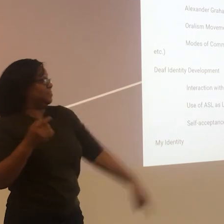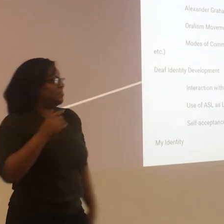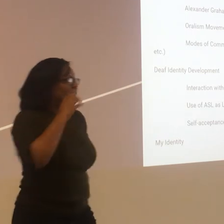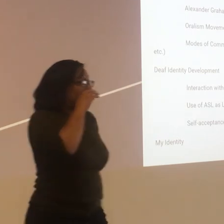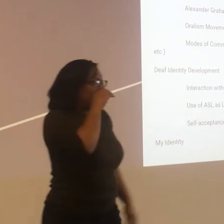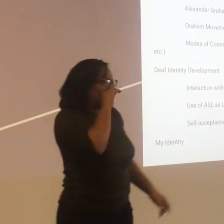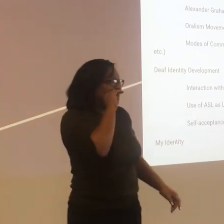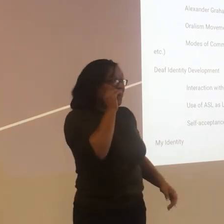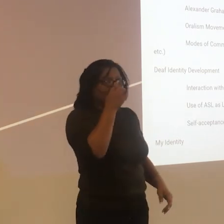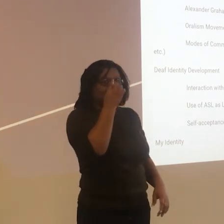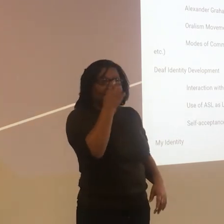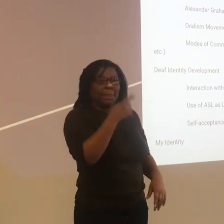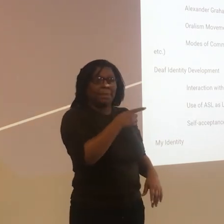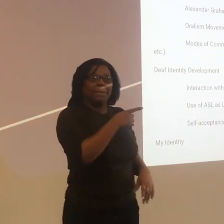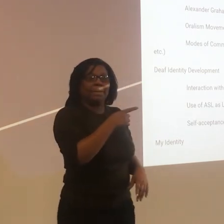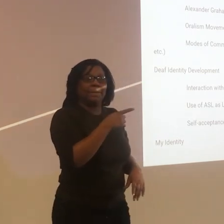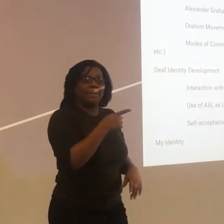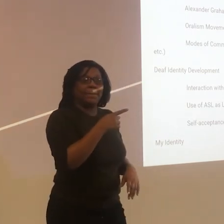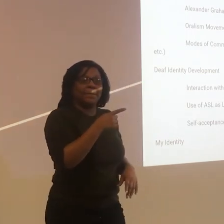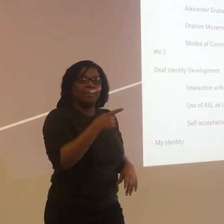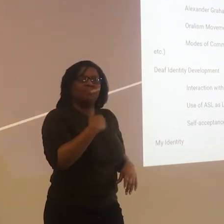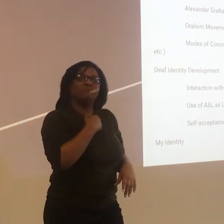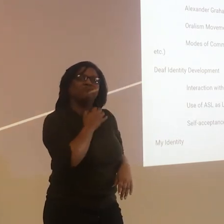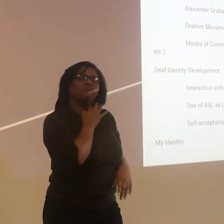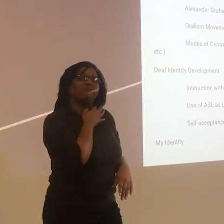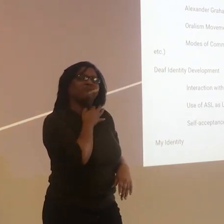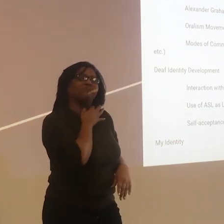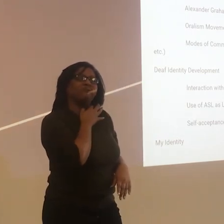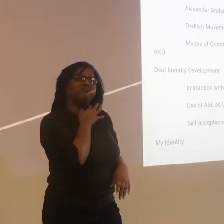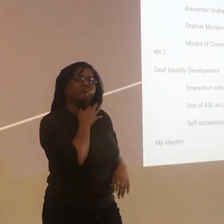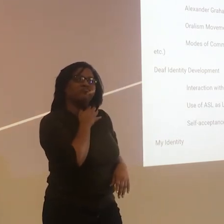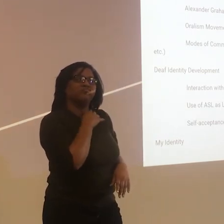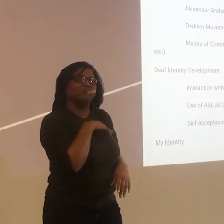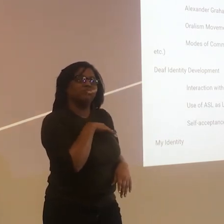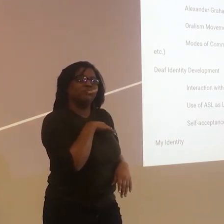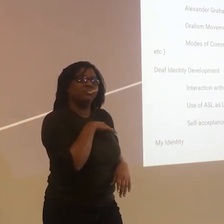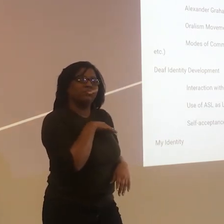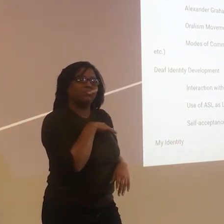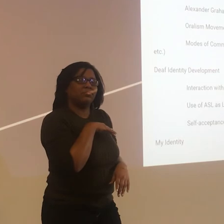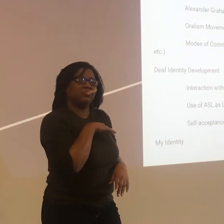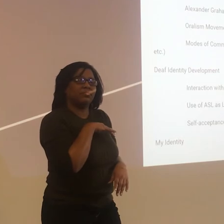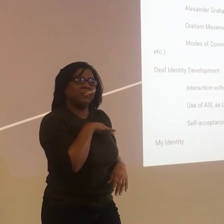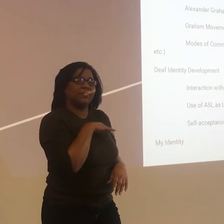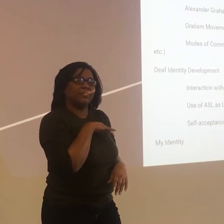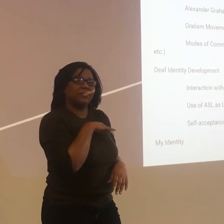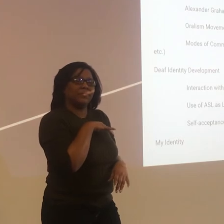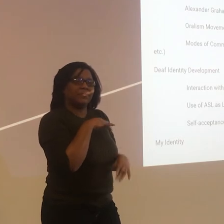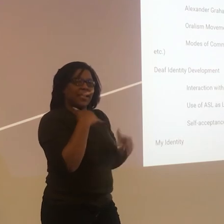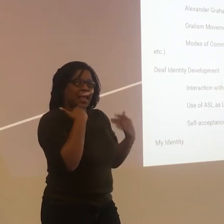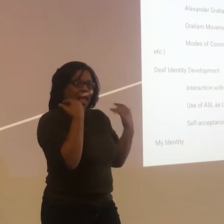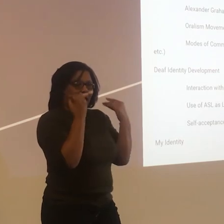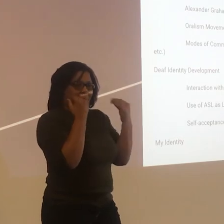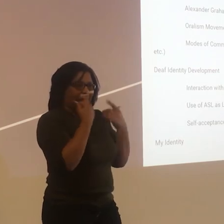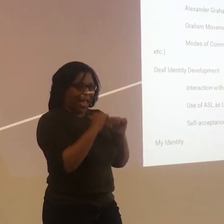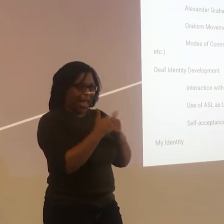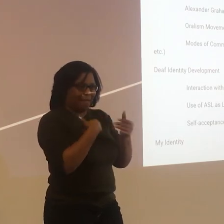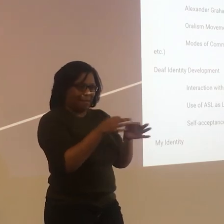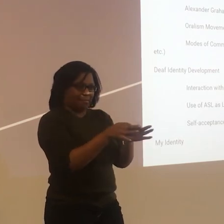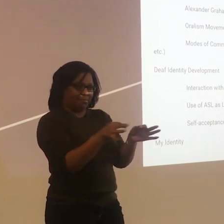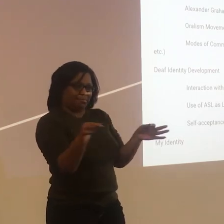I'm curious how you see the, I guess, I don't know if you would call it a fight. But for deaf identity and culture to be